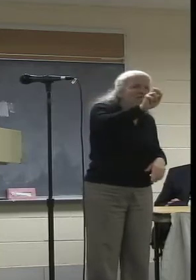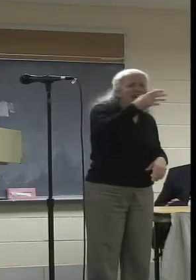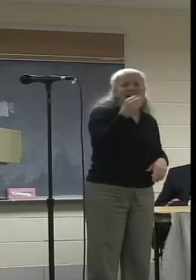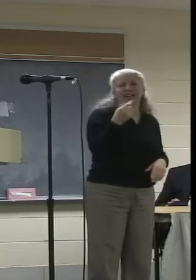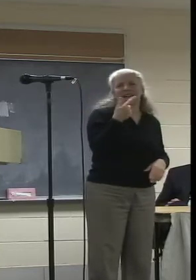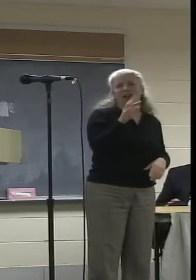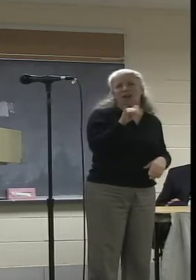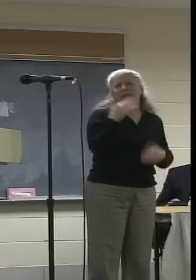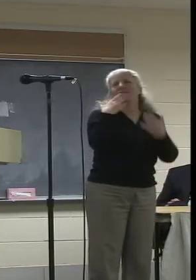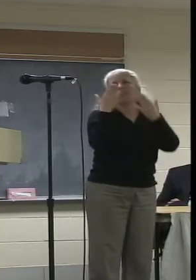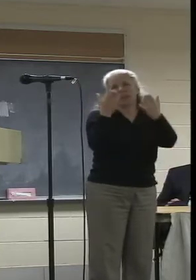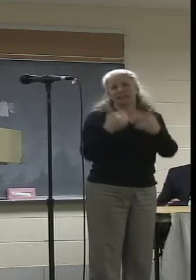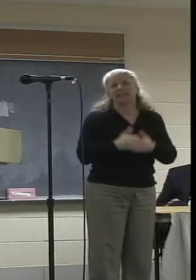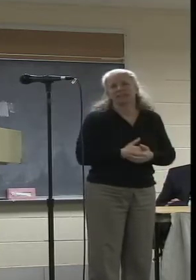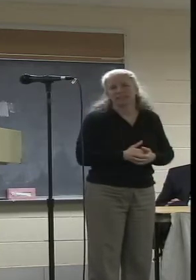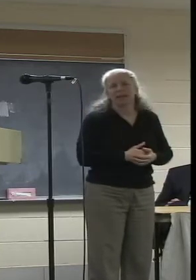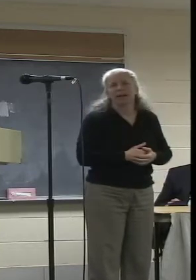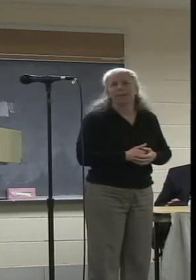predecessor, Gary, to thank.